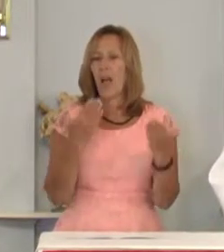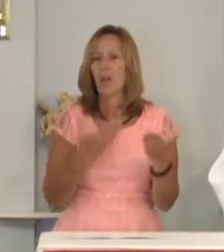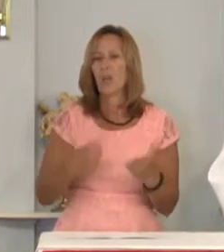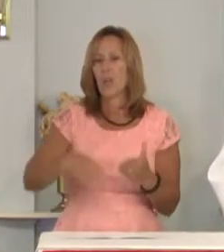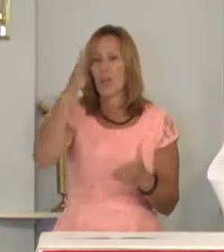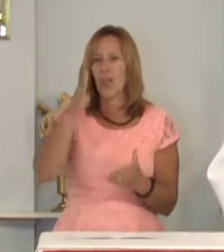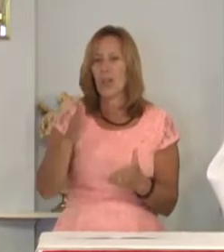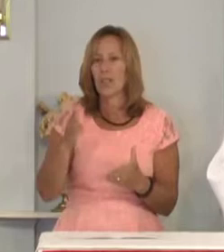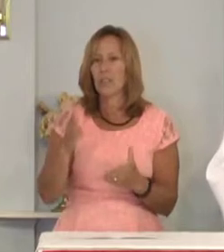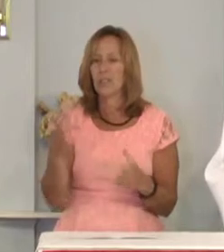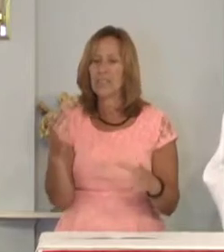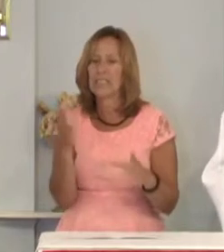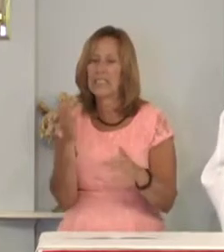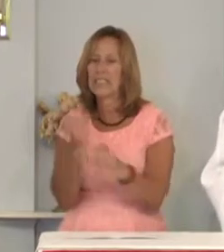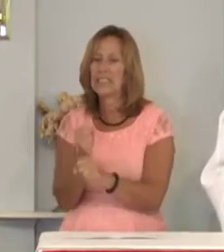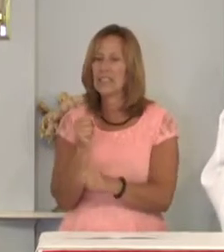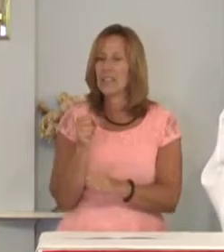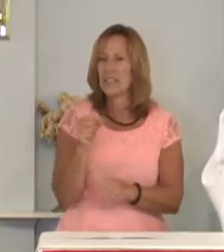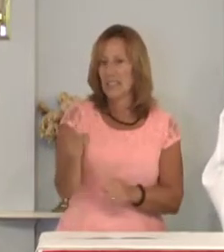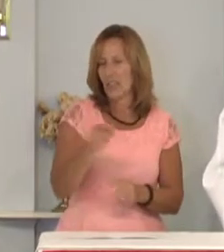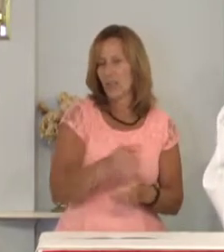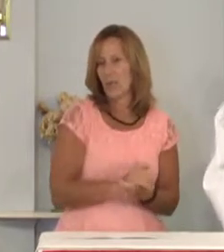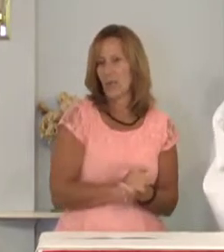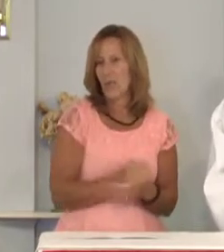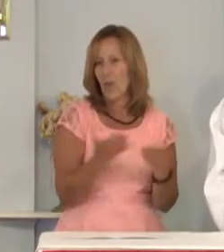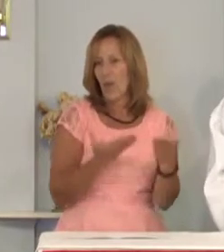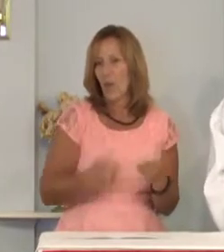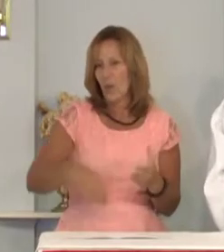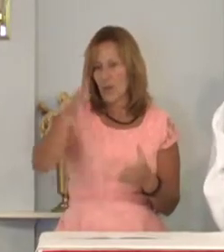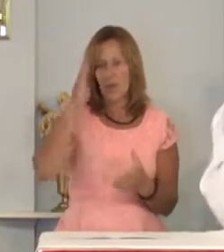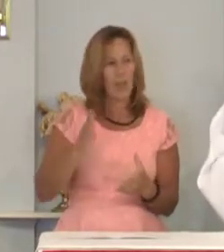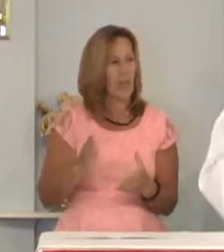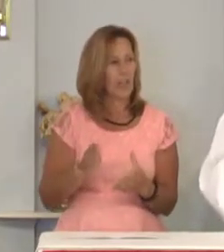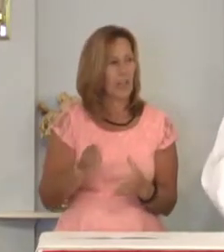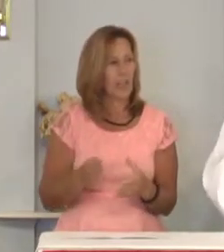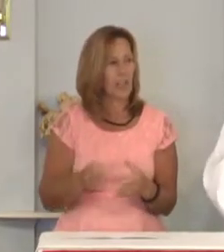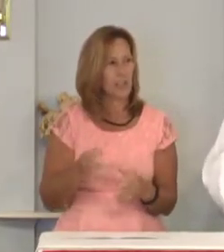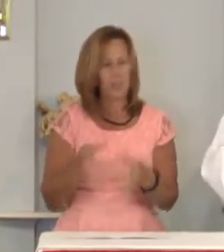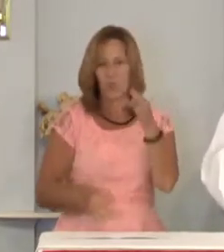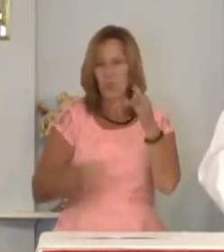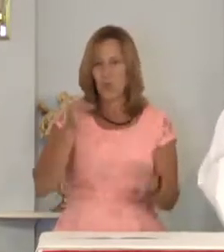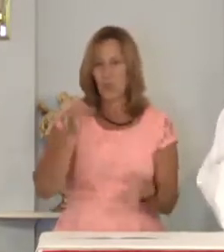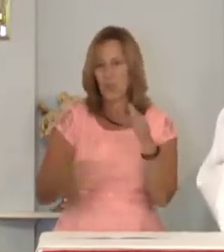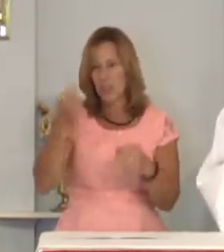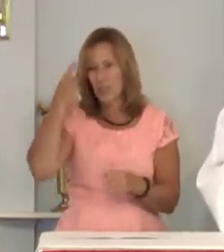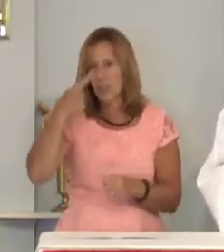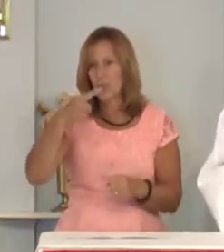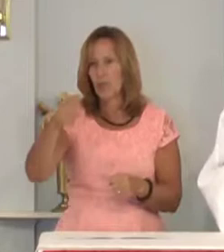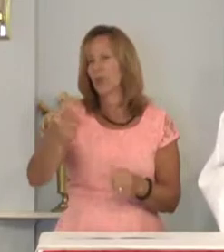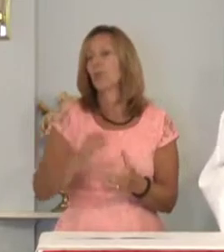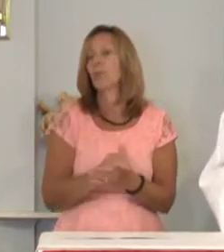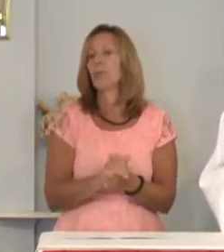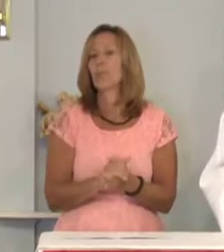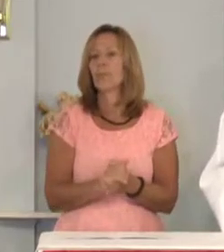God to get you. I want God's justice for you.